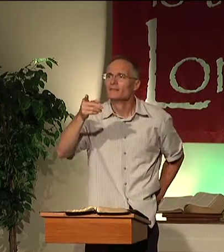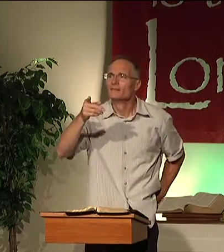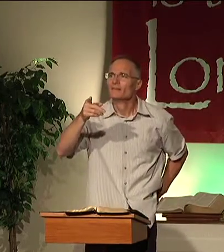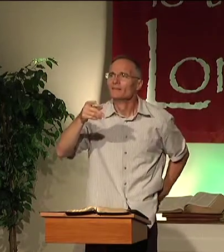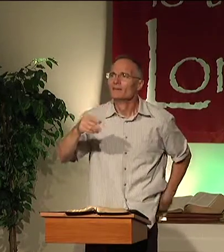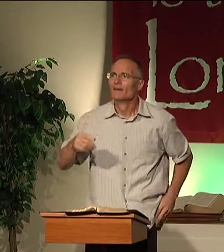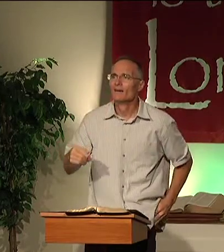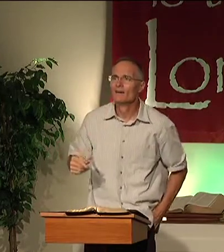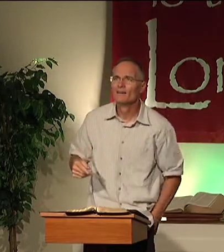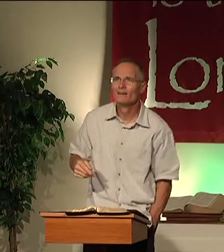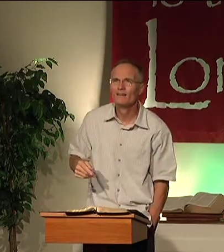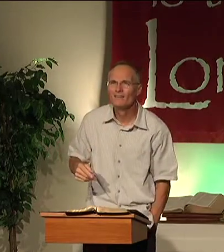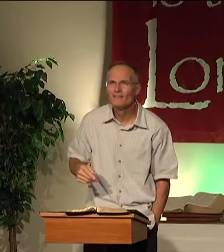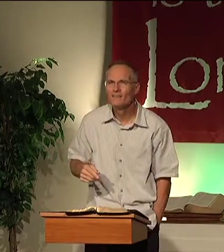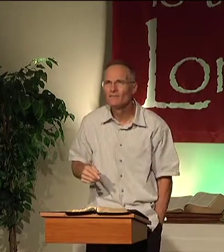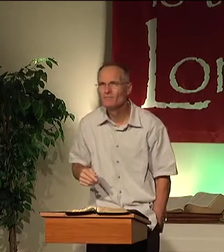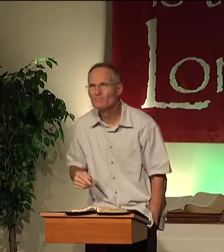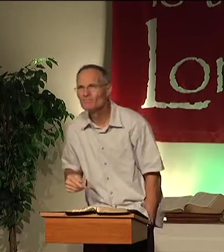35. Verse 35.